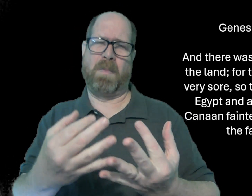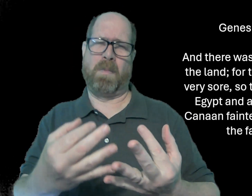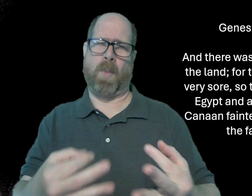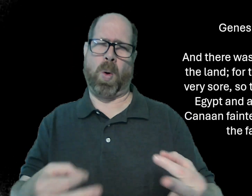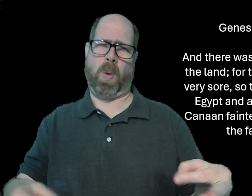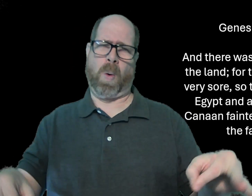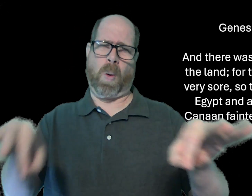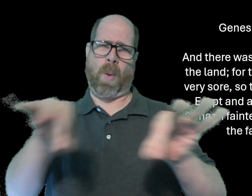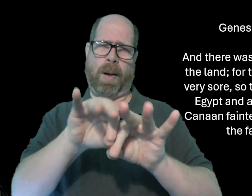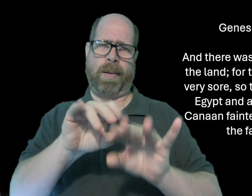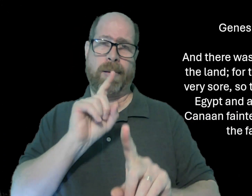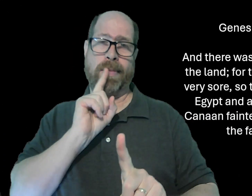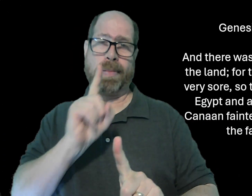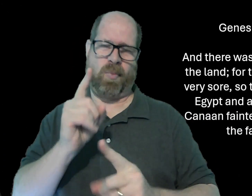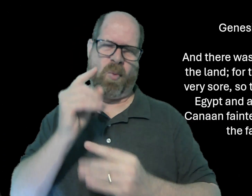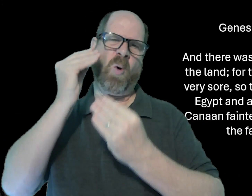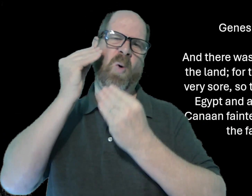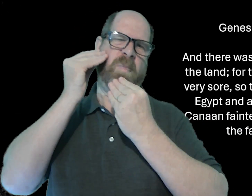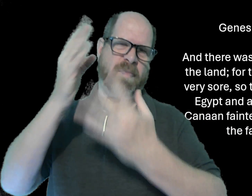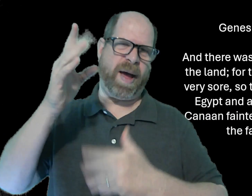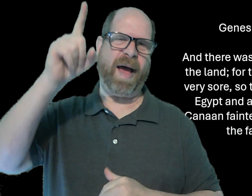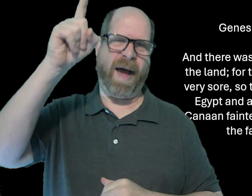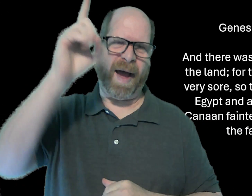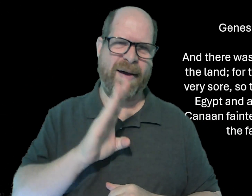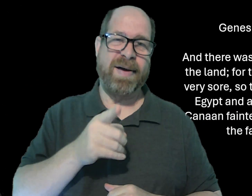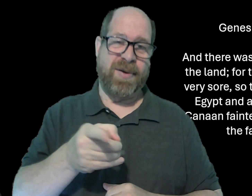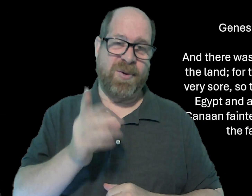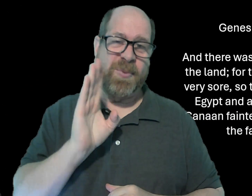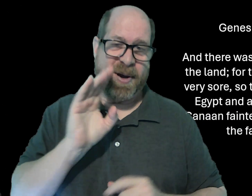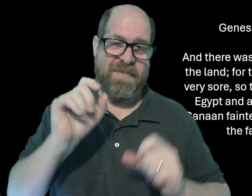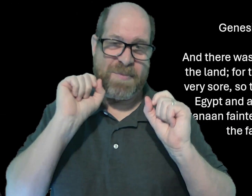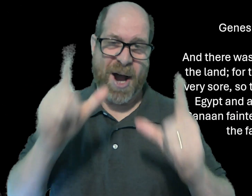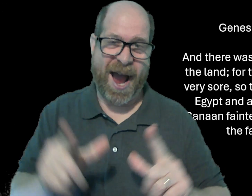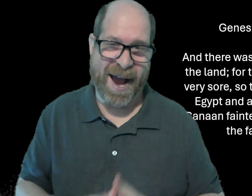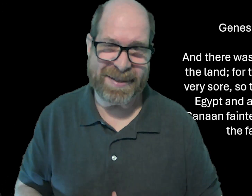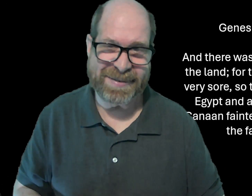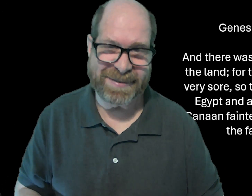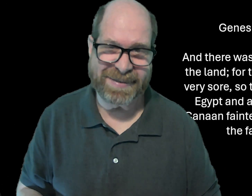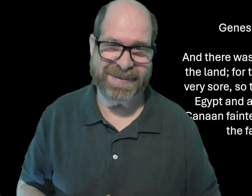That's why it's so important to really obey God. You'll be surprised.